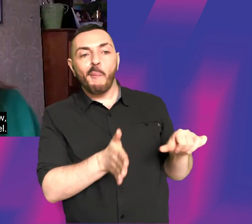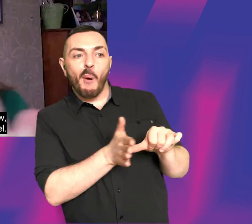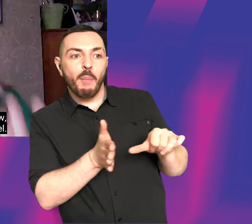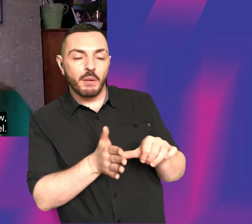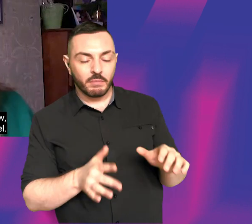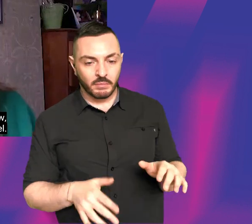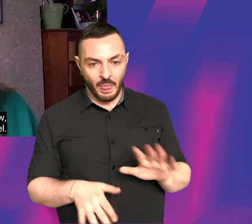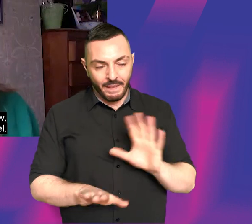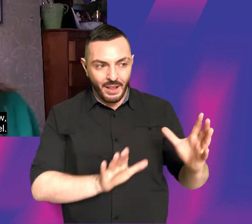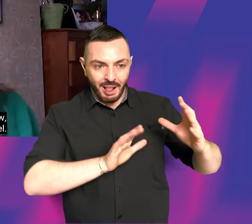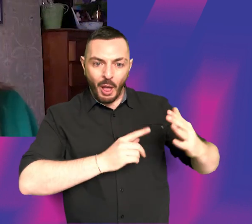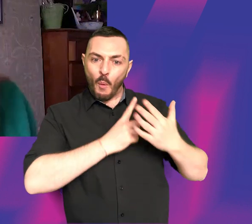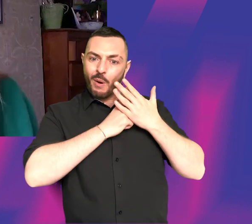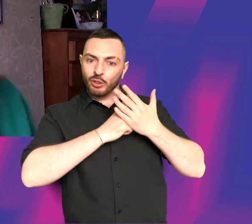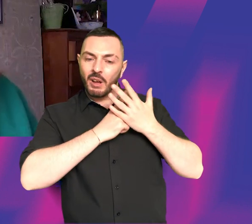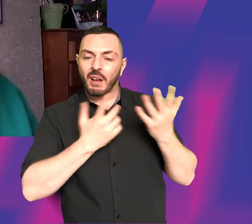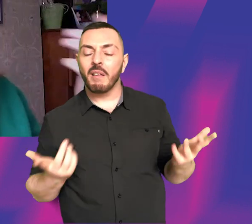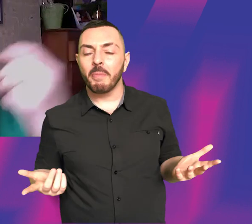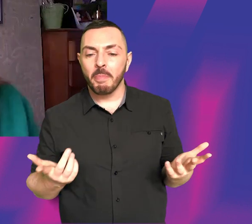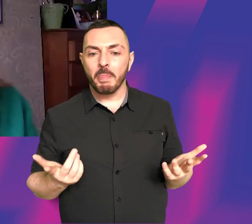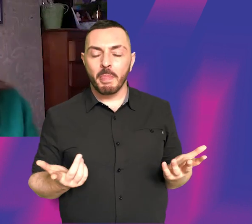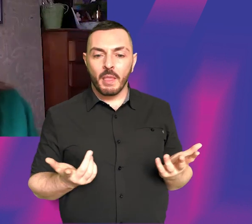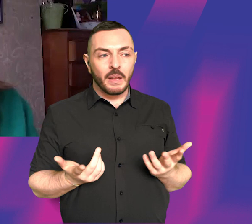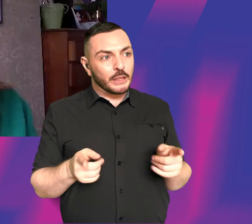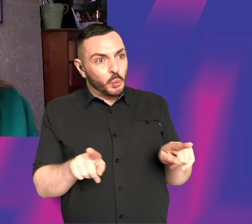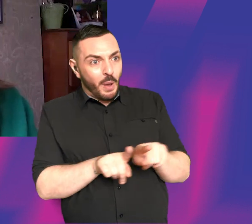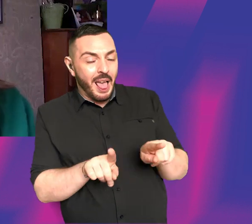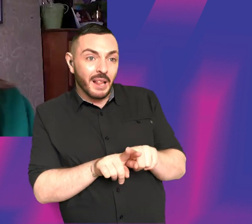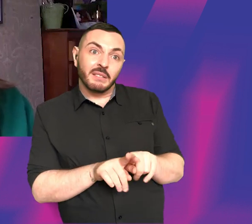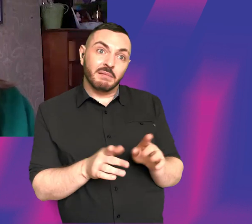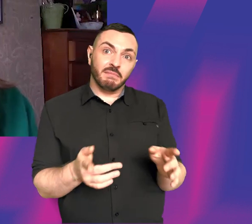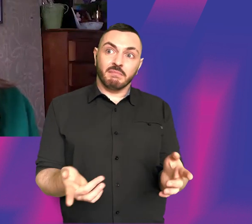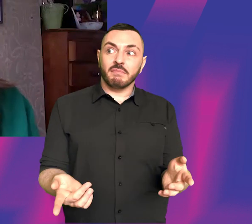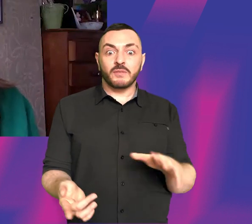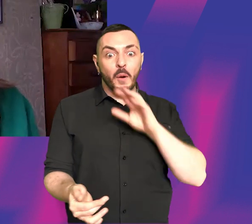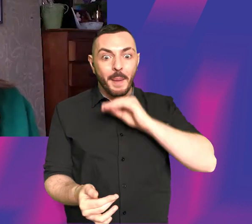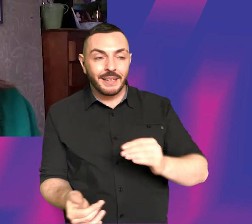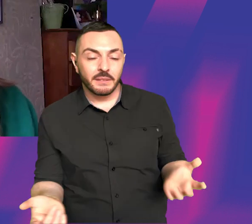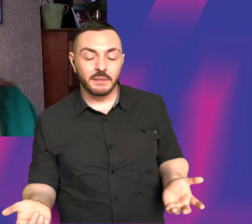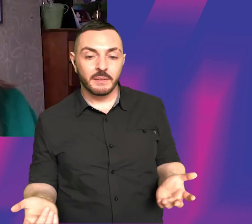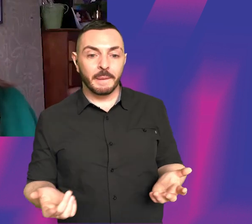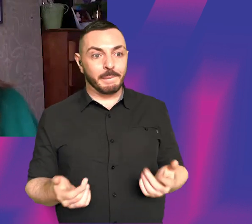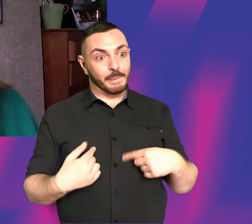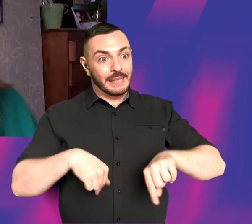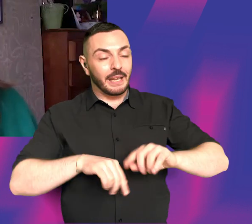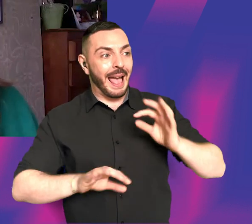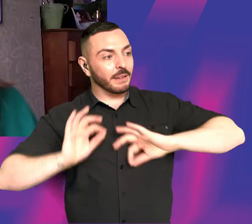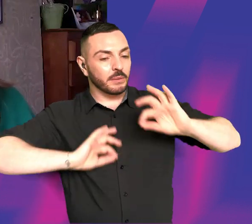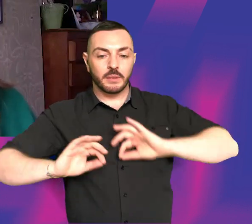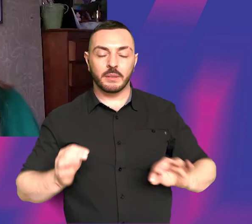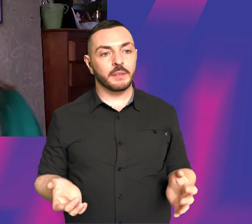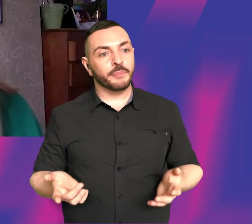that's a big pressure that you feel. And actually, that's, of course, completely true for men as well in the industry, because, you know, actors